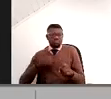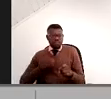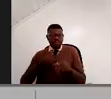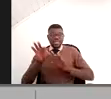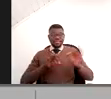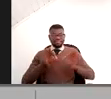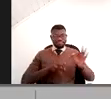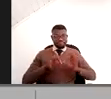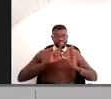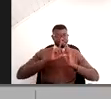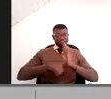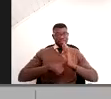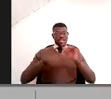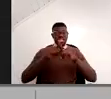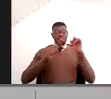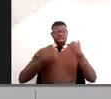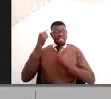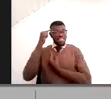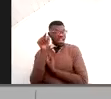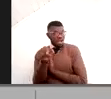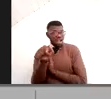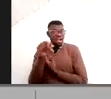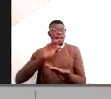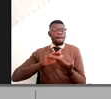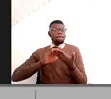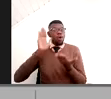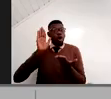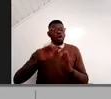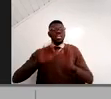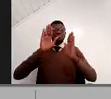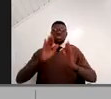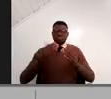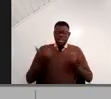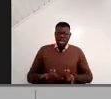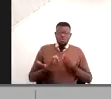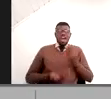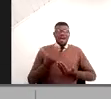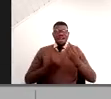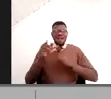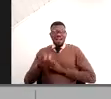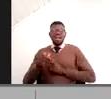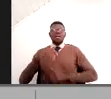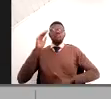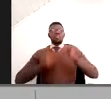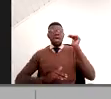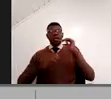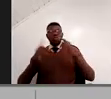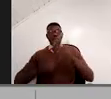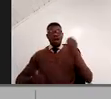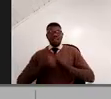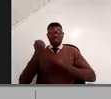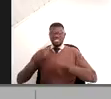I think that is more important now that you take care of that than it has been maybe two years ago.